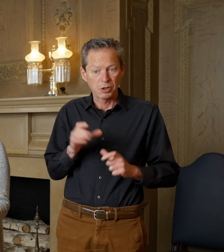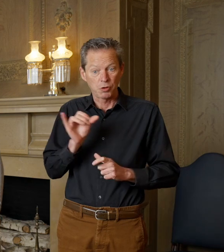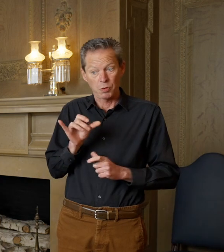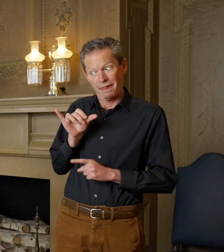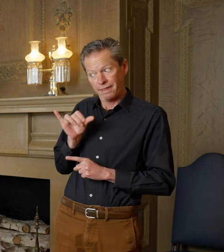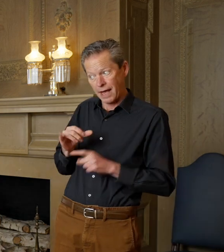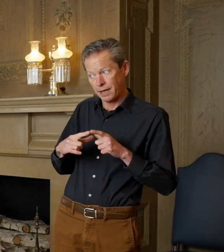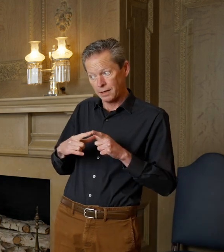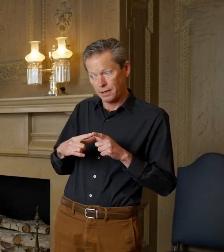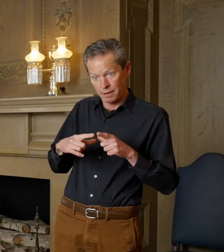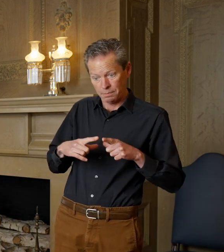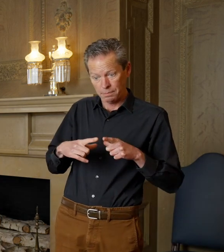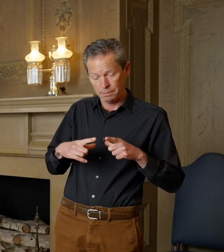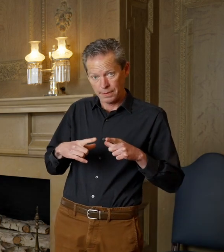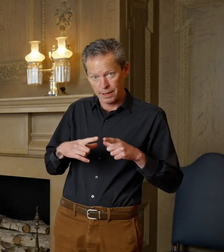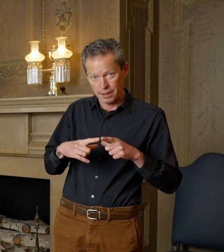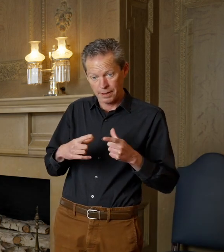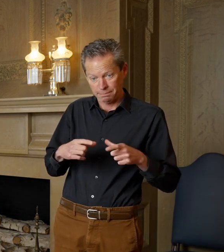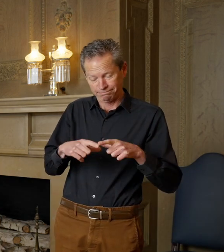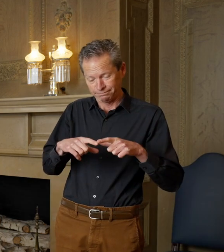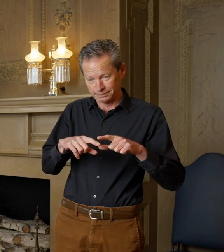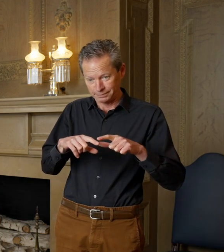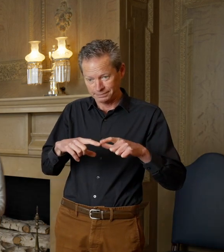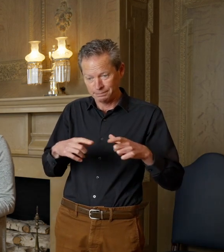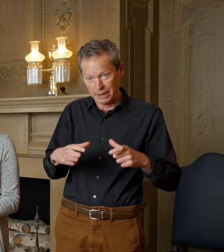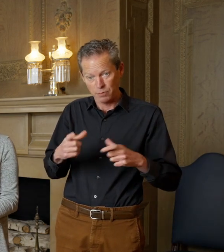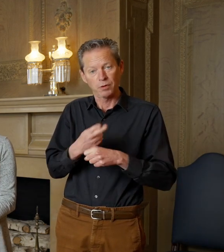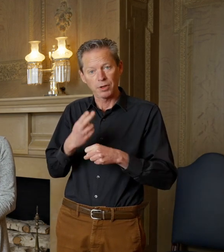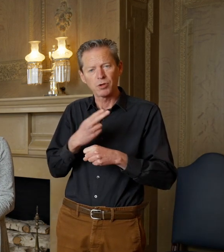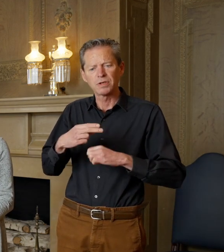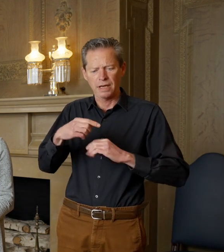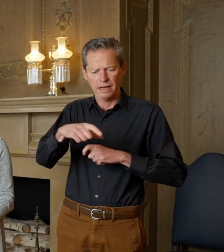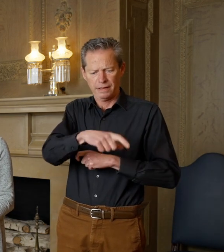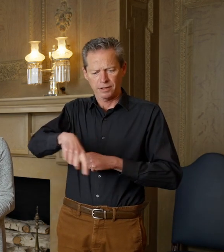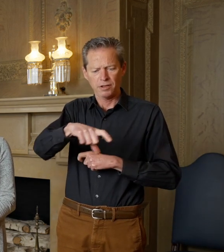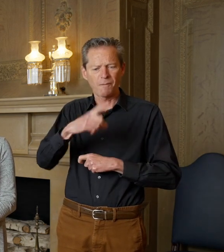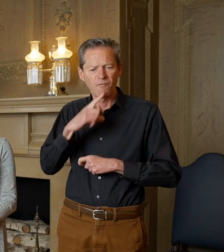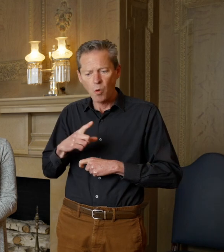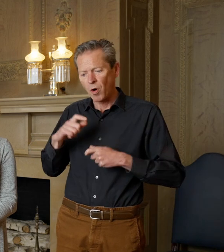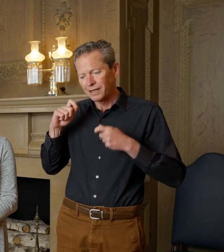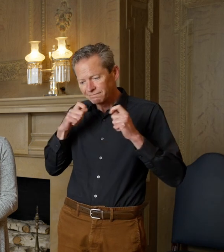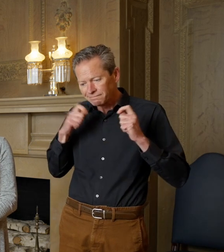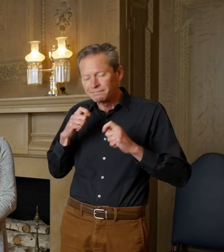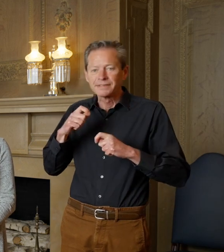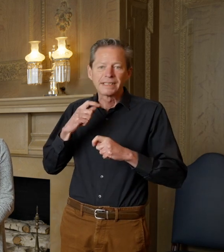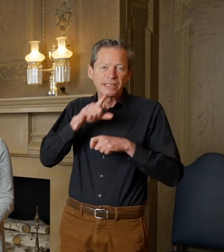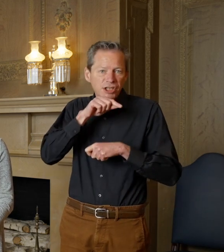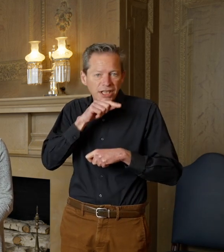right at the top of the plate to collect the bones from fish or chicken or turkey or fowl during any